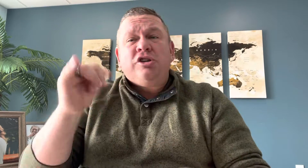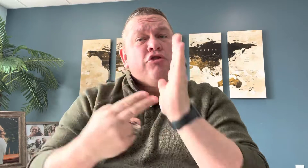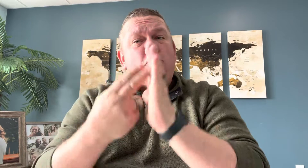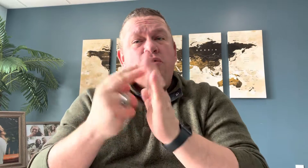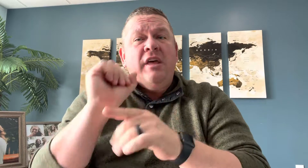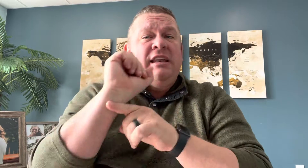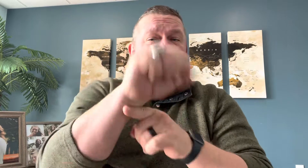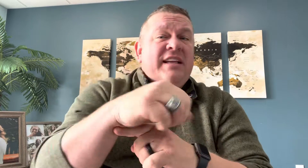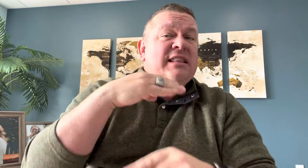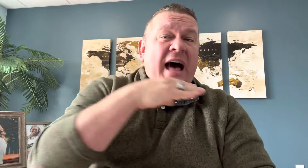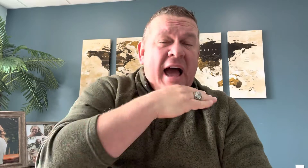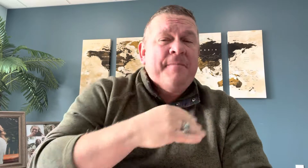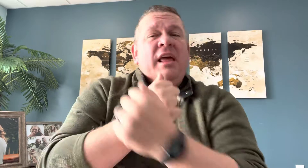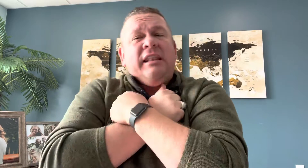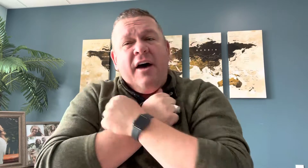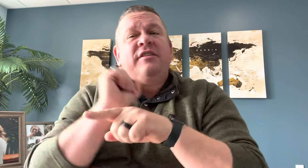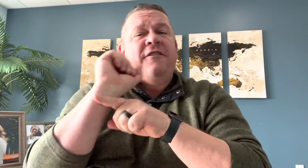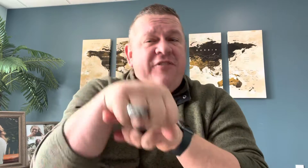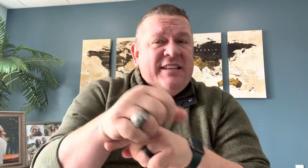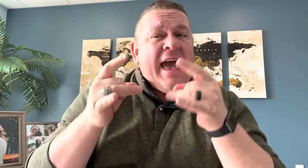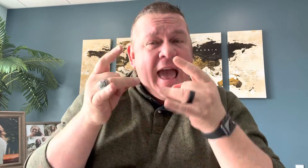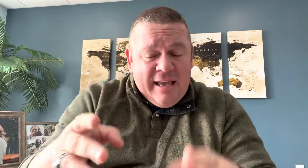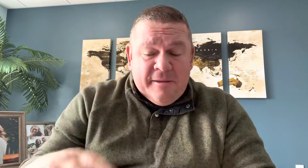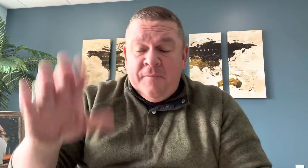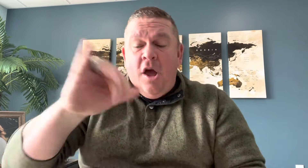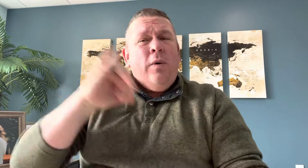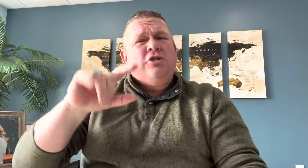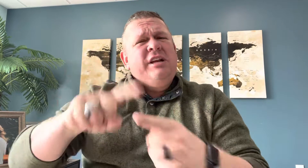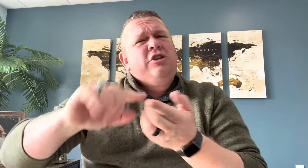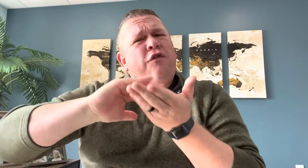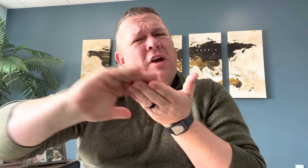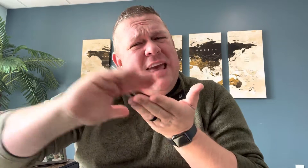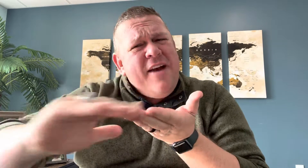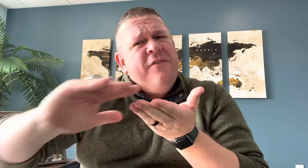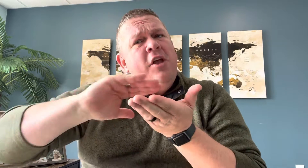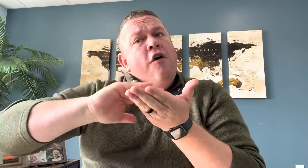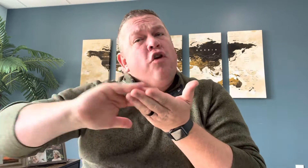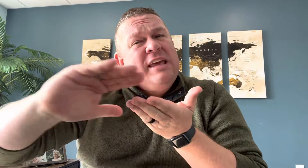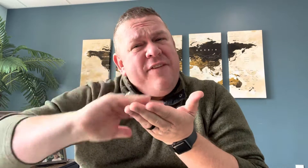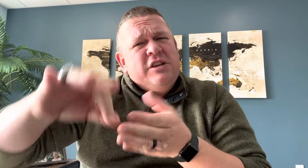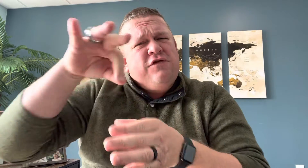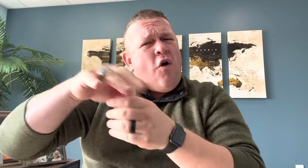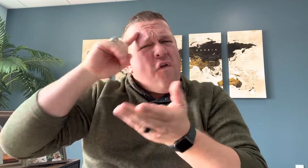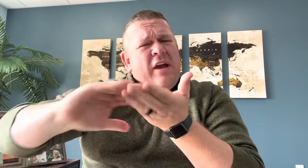like truth defeats lying, love defeats hate. We also need to forgive. Forgiveness. Vote for forgiveness.